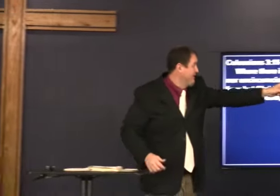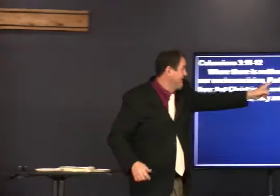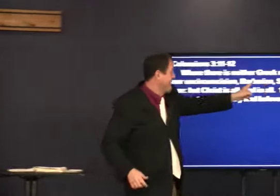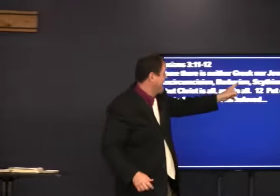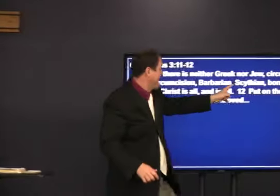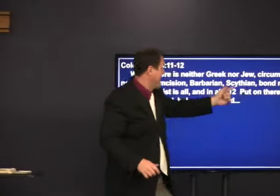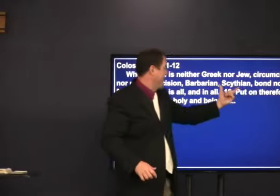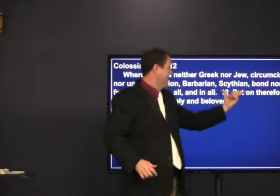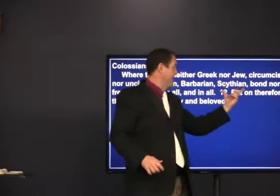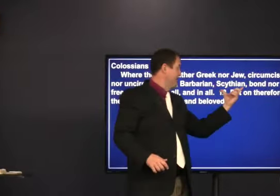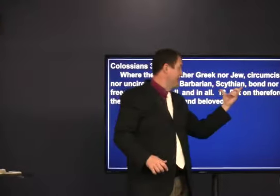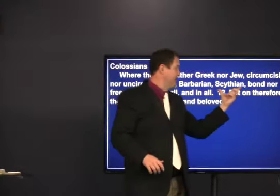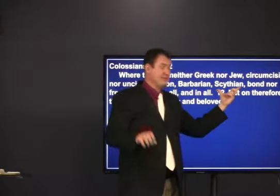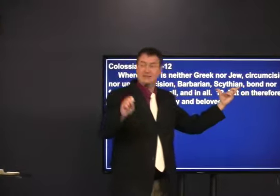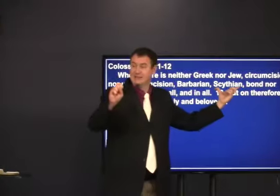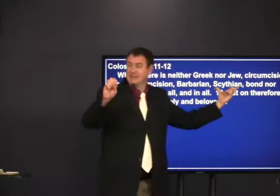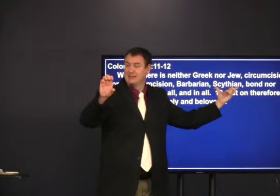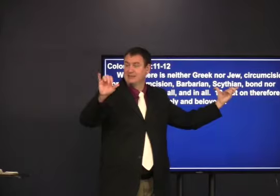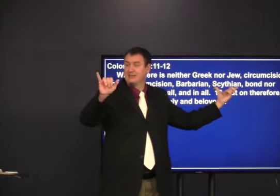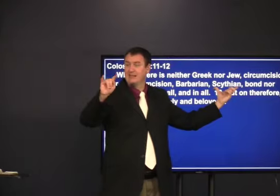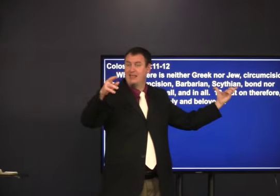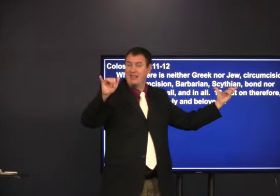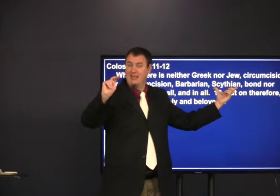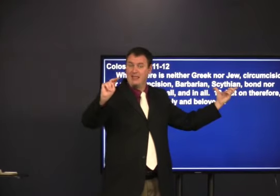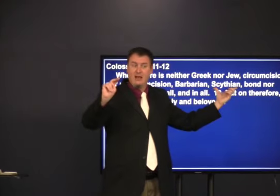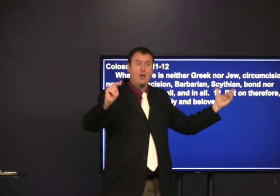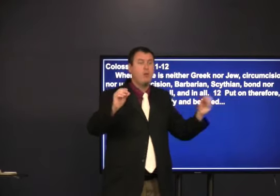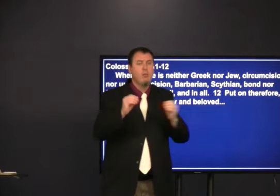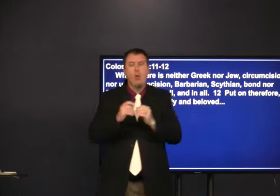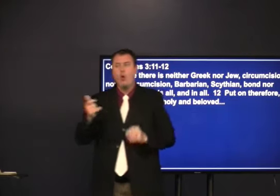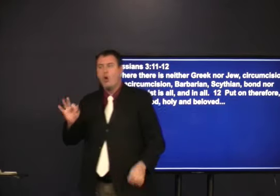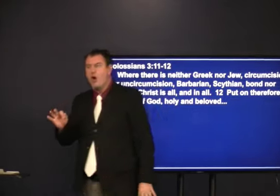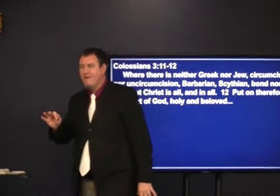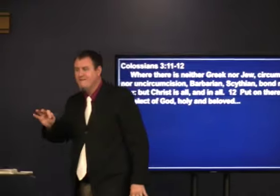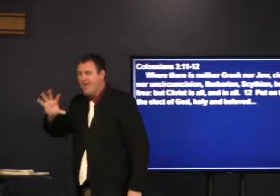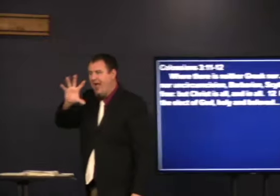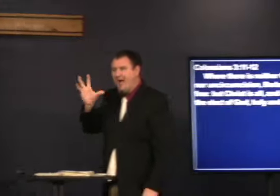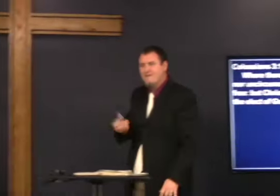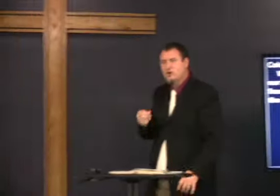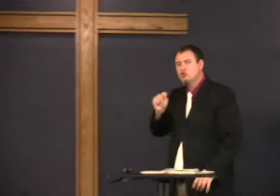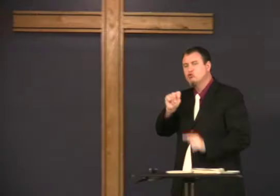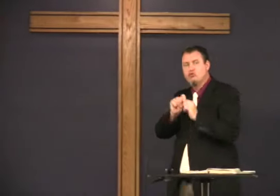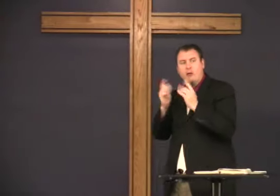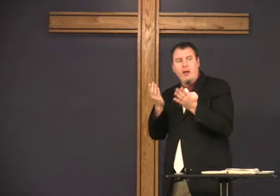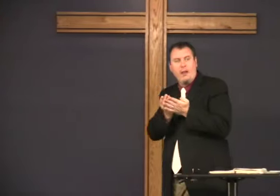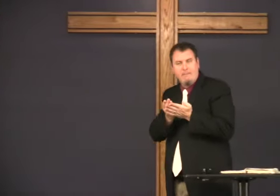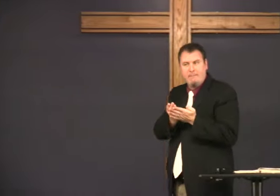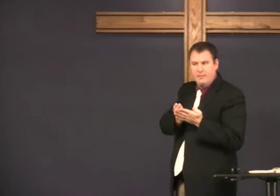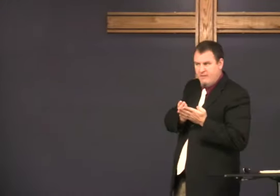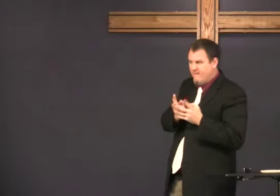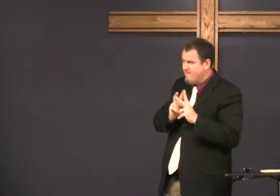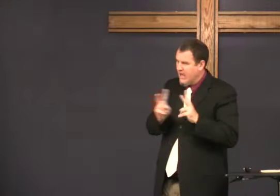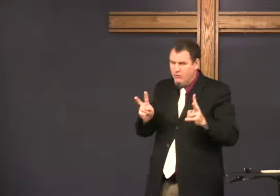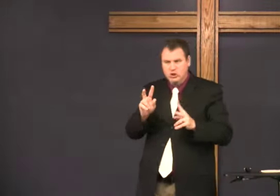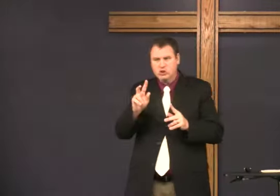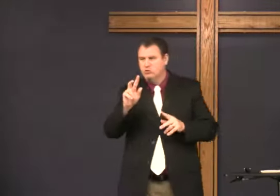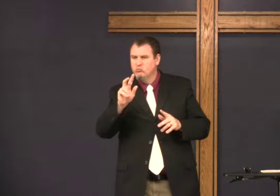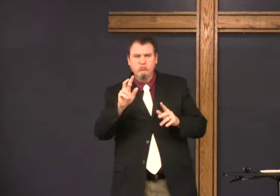of the Scythians are more of African, an African tribe.